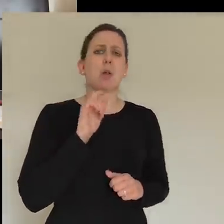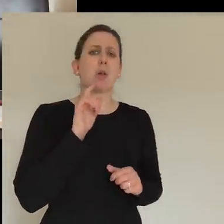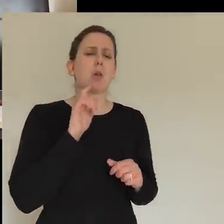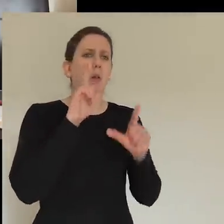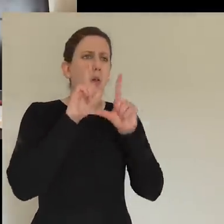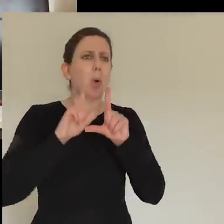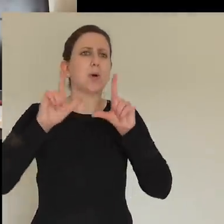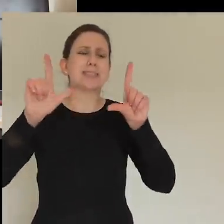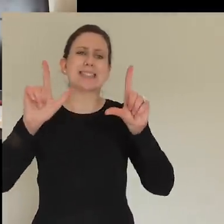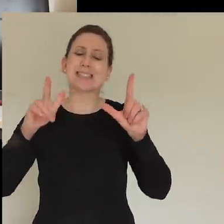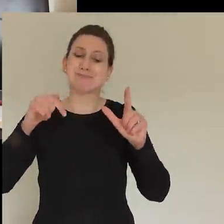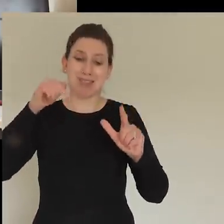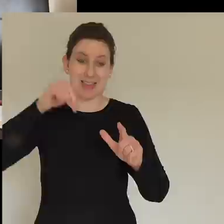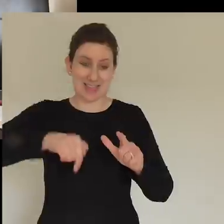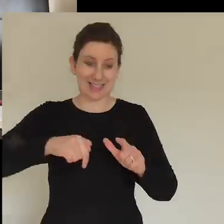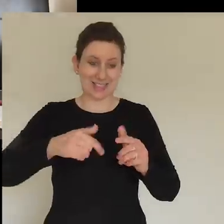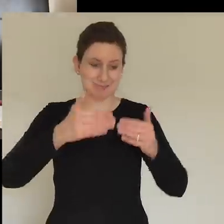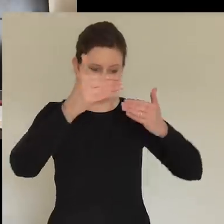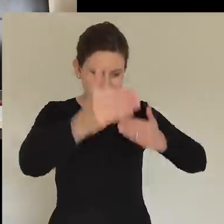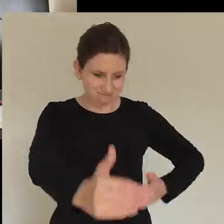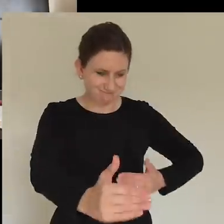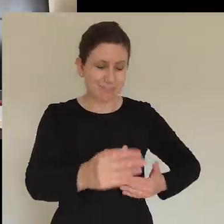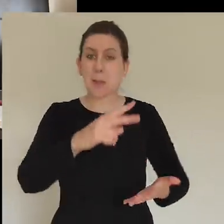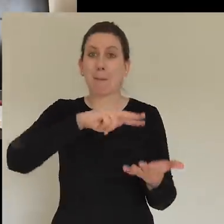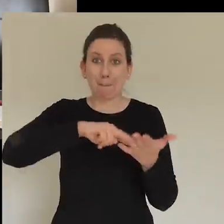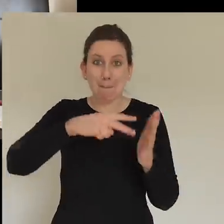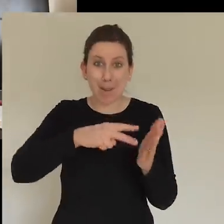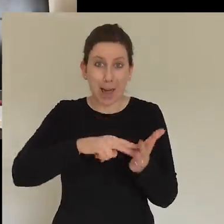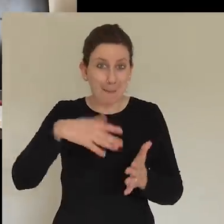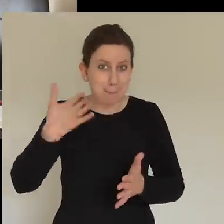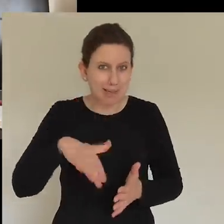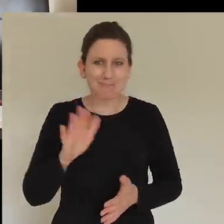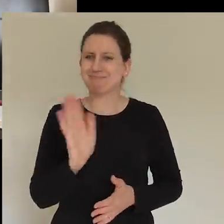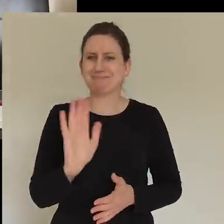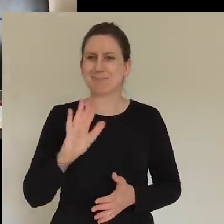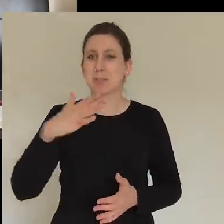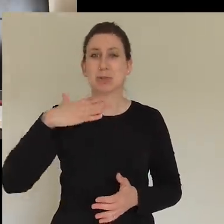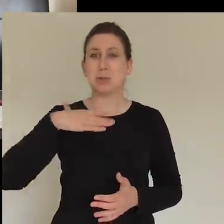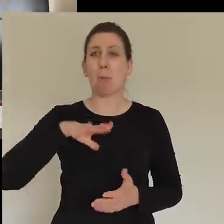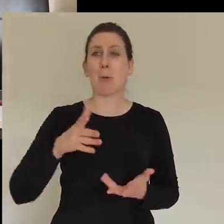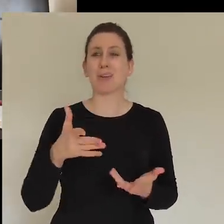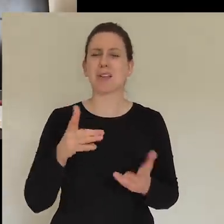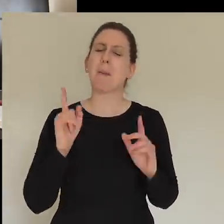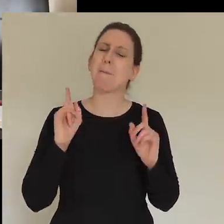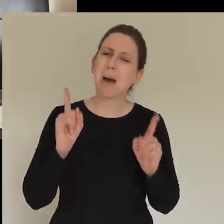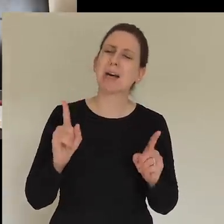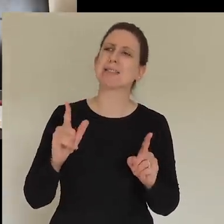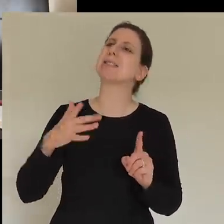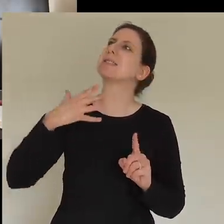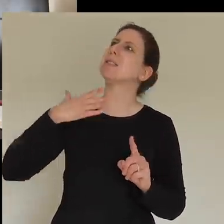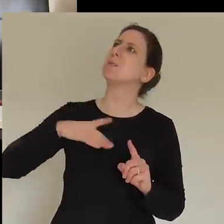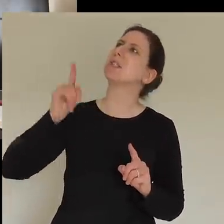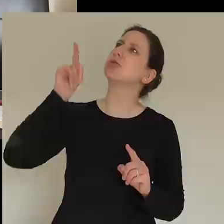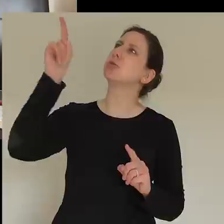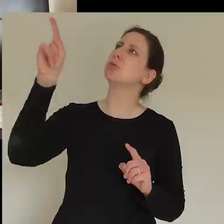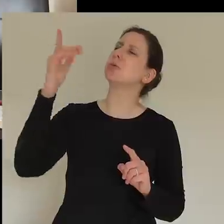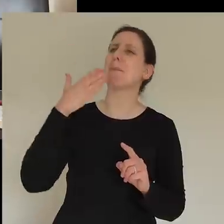have chosen this, but we find ourselves in a time where we need one another and we certainly need you. And so would you come by your Spirit upon your children?